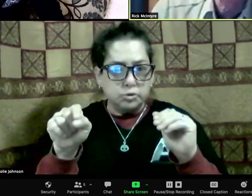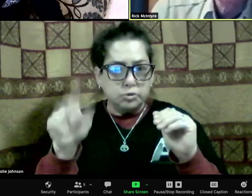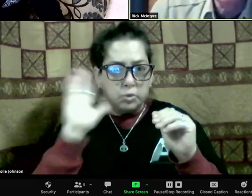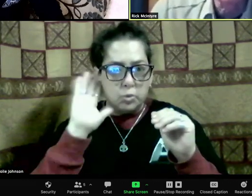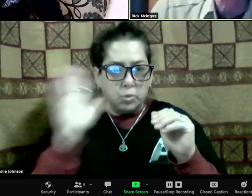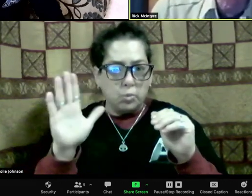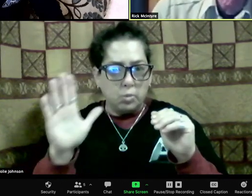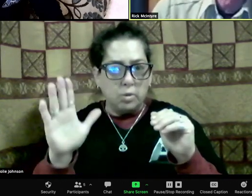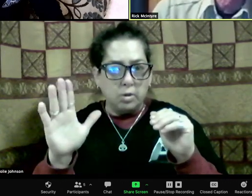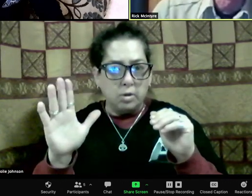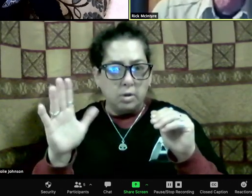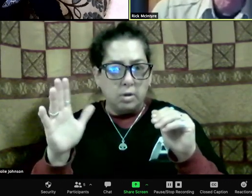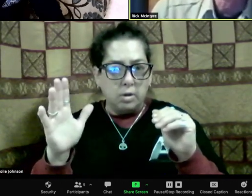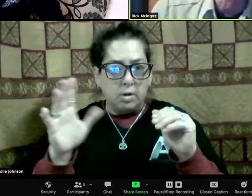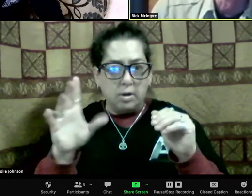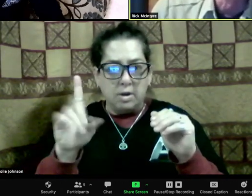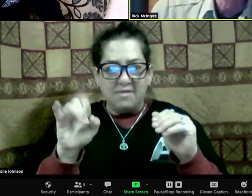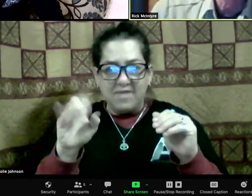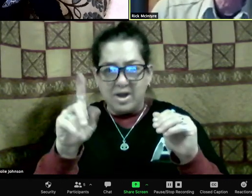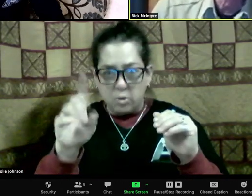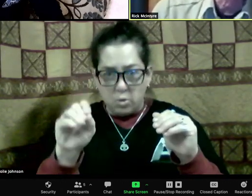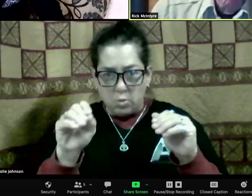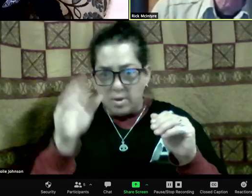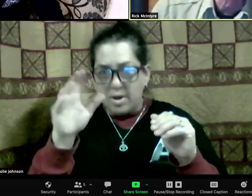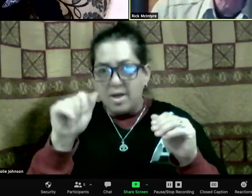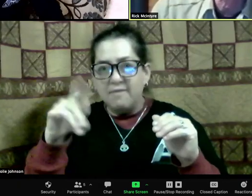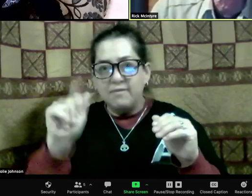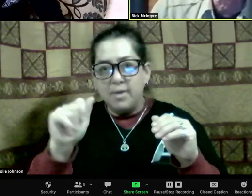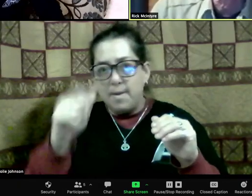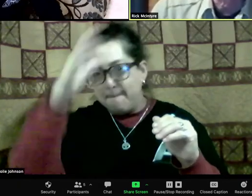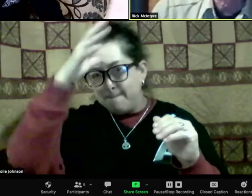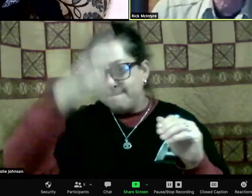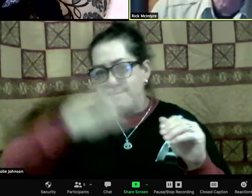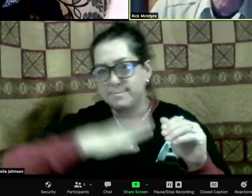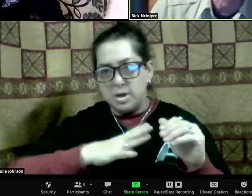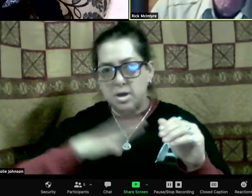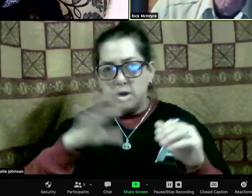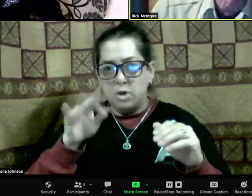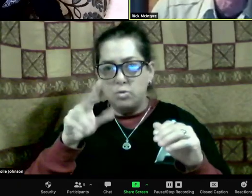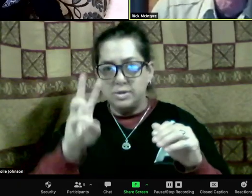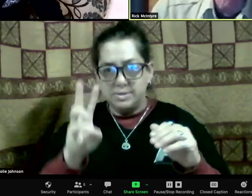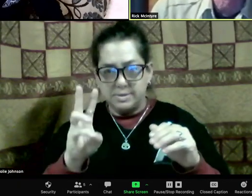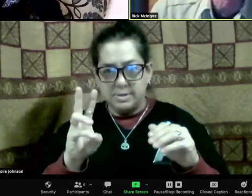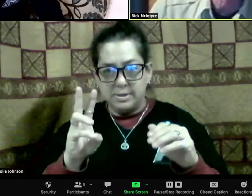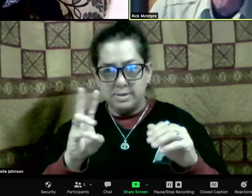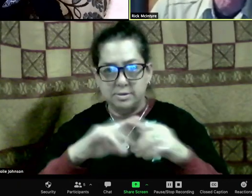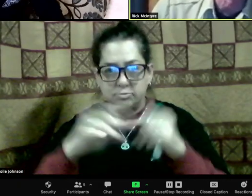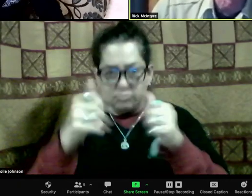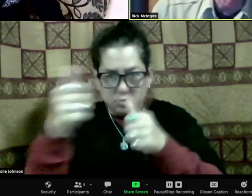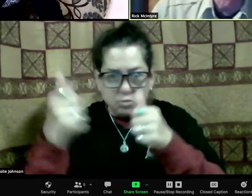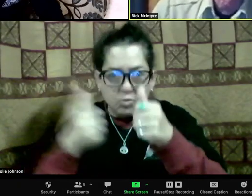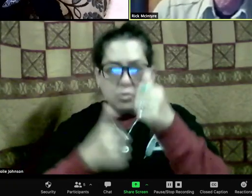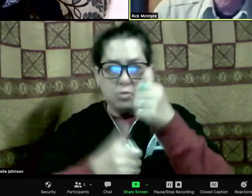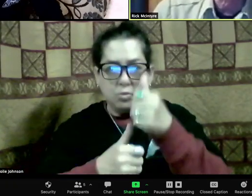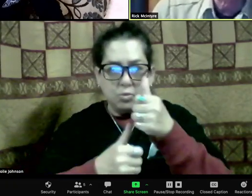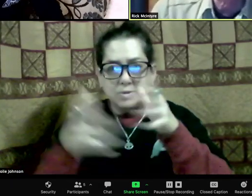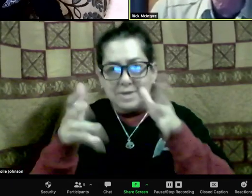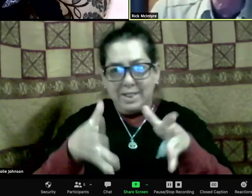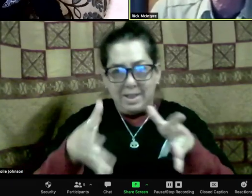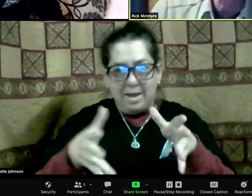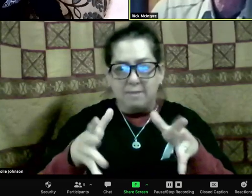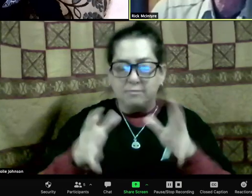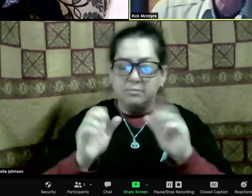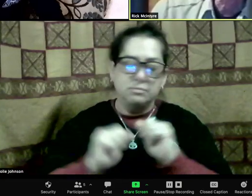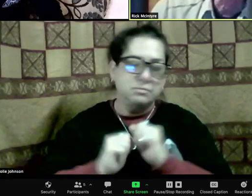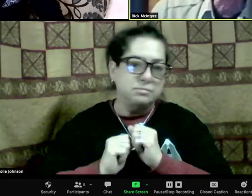926 and her sister known as middle gray. And then an outsider male joined the family. He was eventually known as